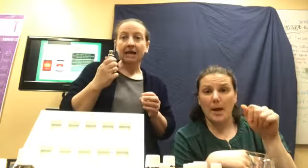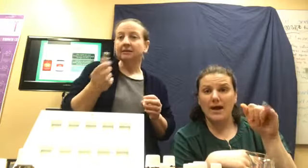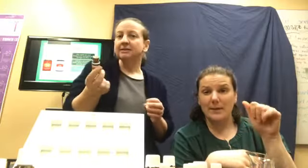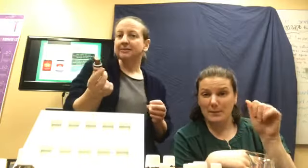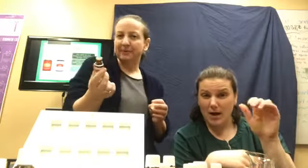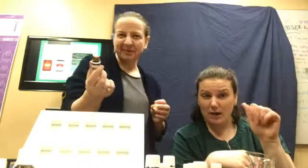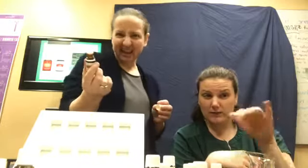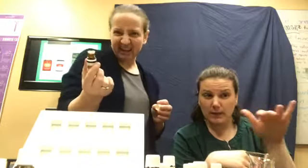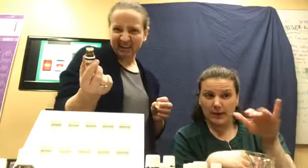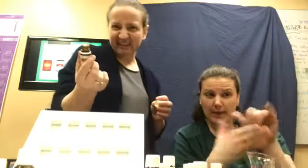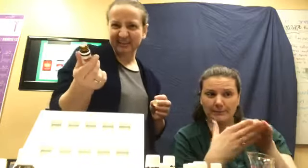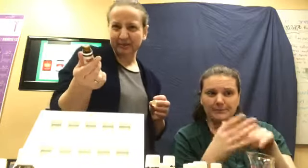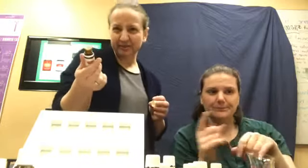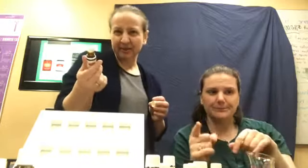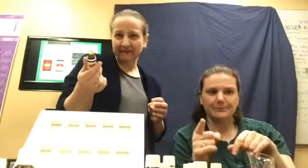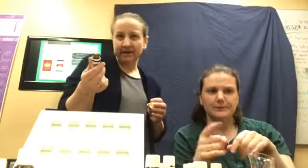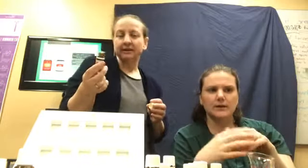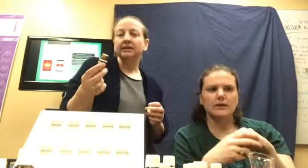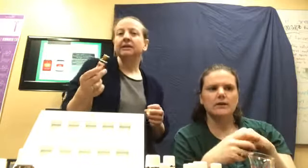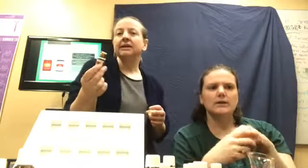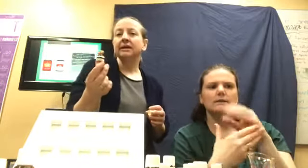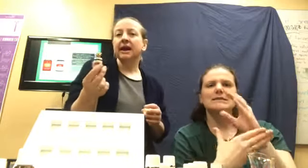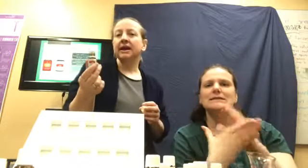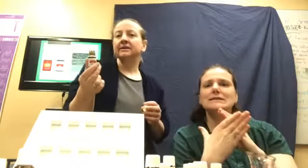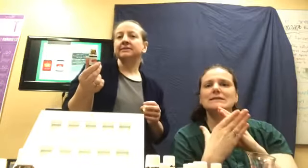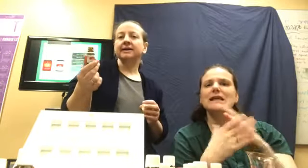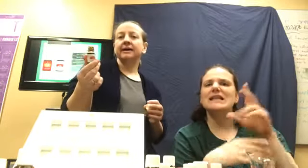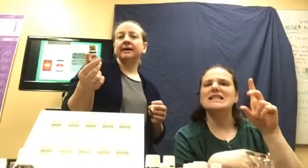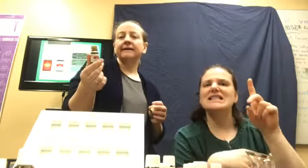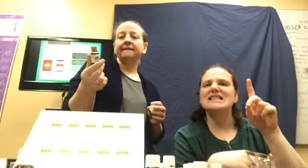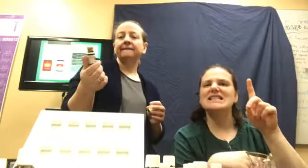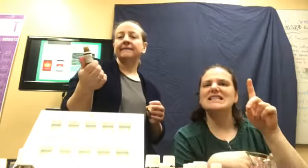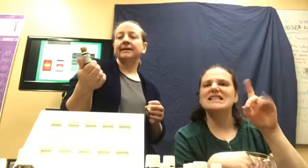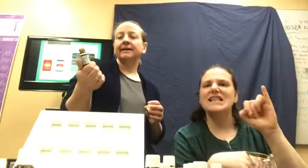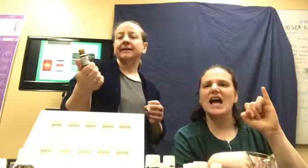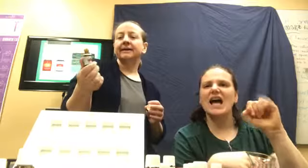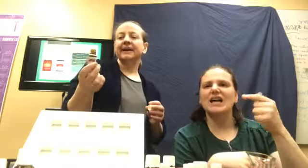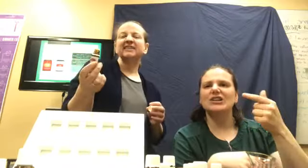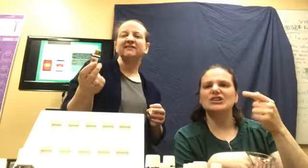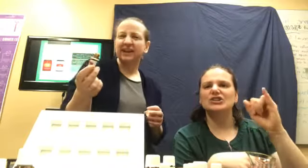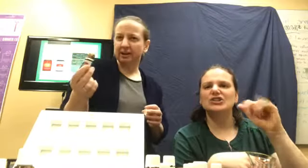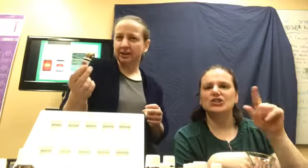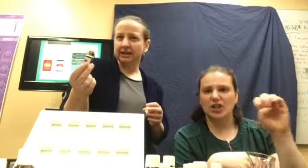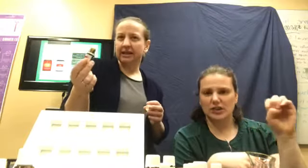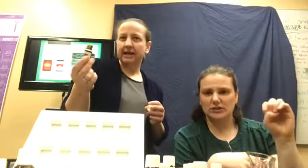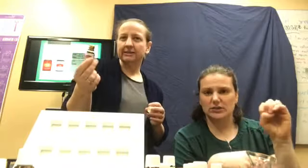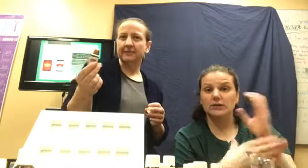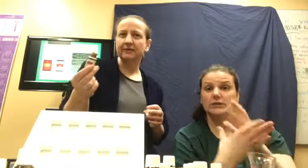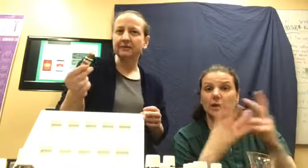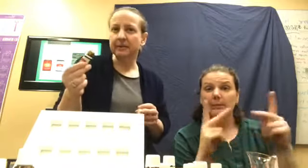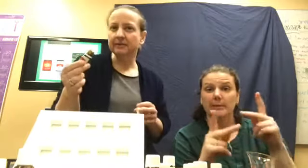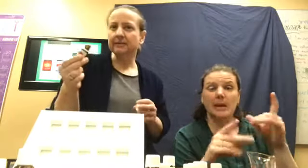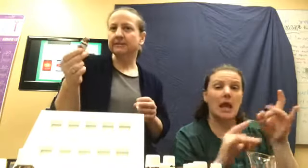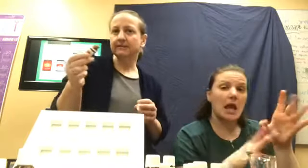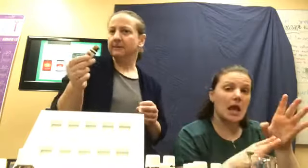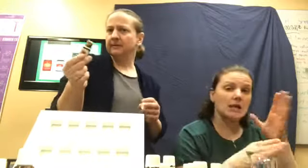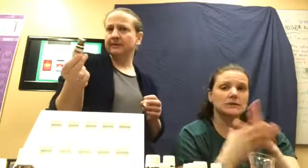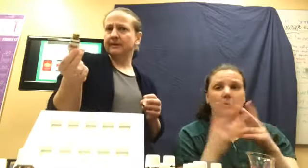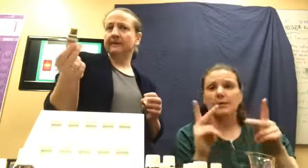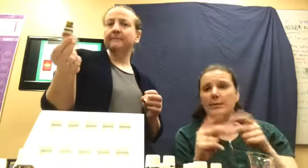Some people hate it. Some people love it. It has, uh, it has fennel and it has some other smells that some people don't love,